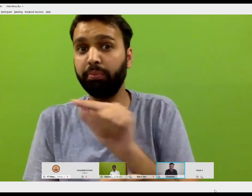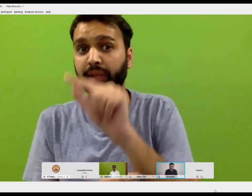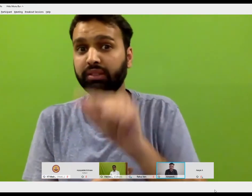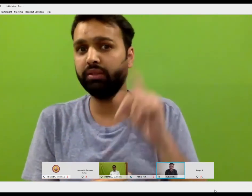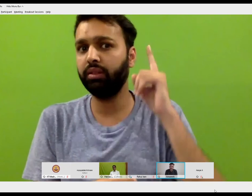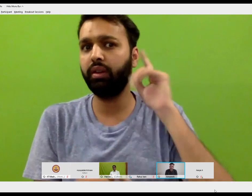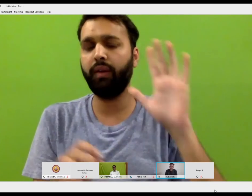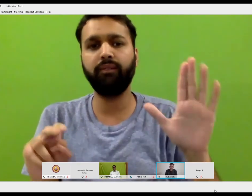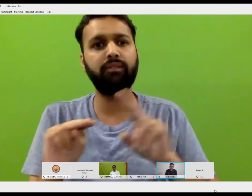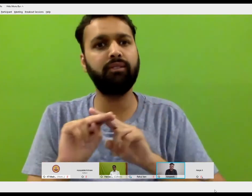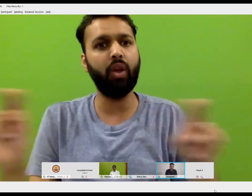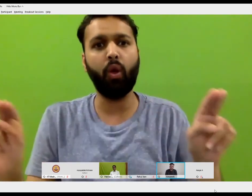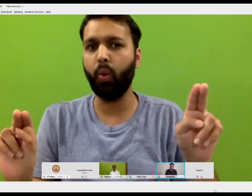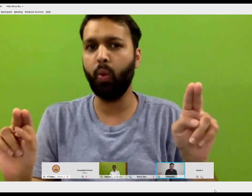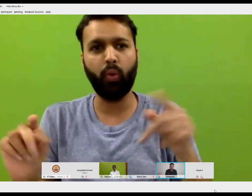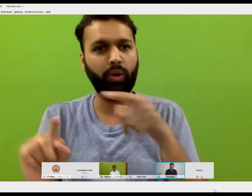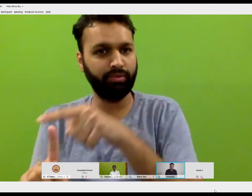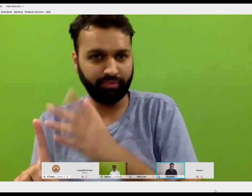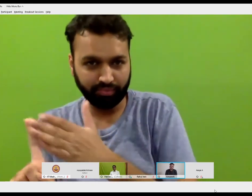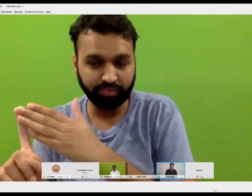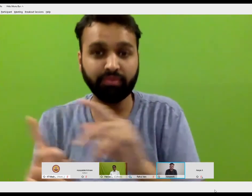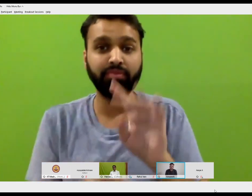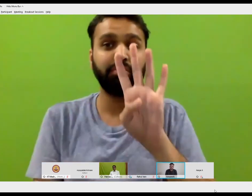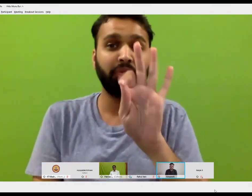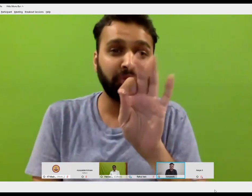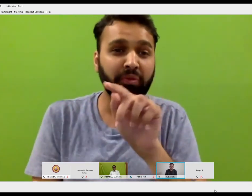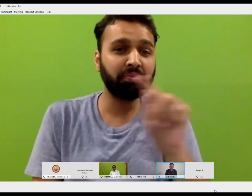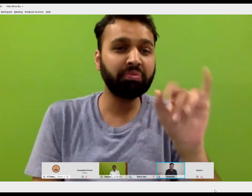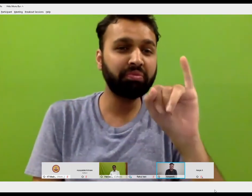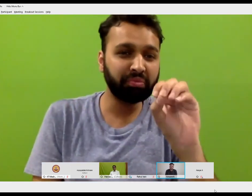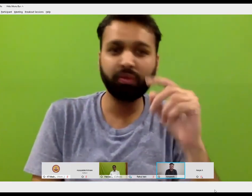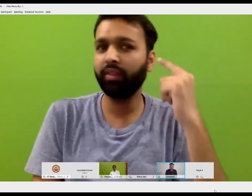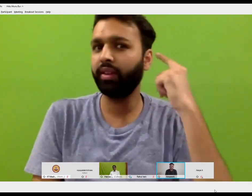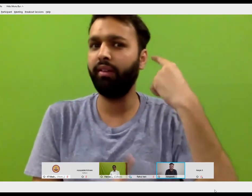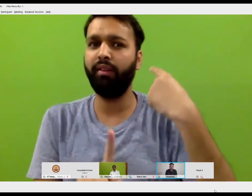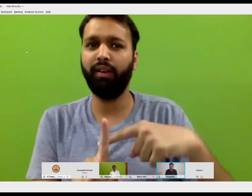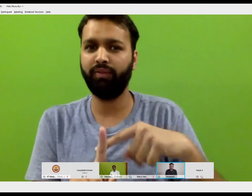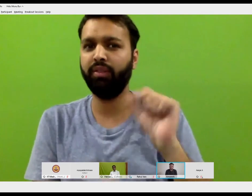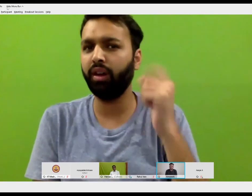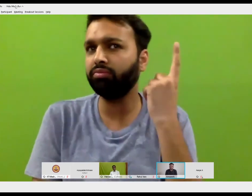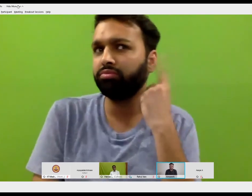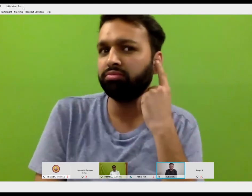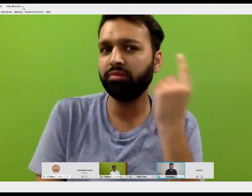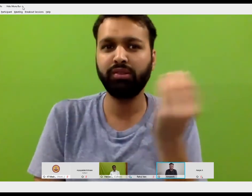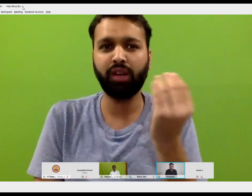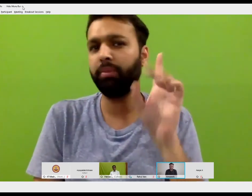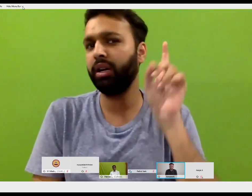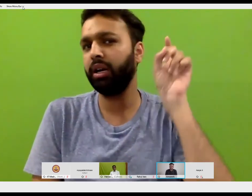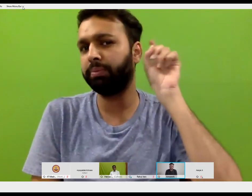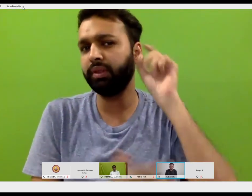loss. So for children who have profound hearing loss, and for those who can't hear a little